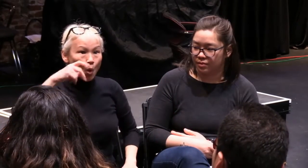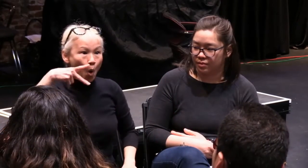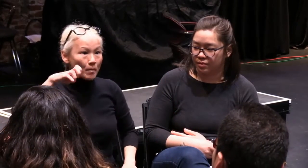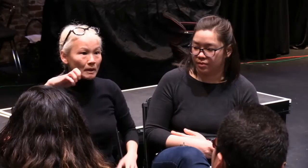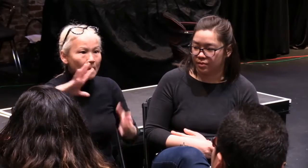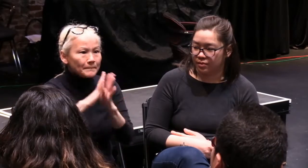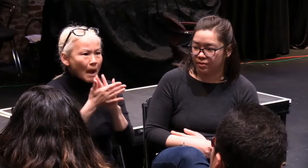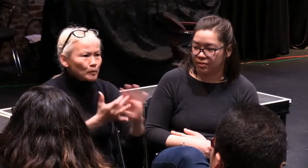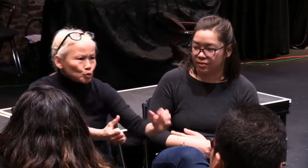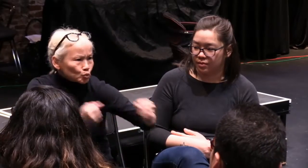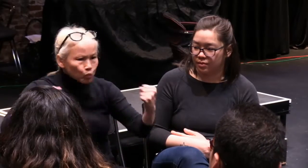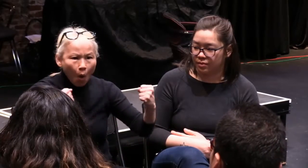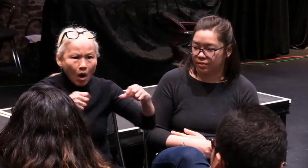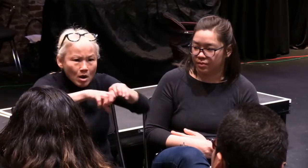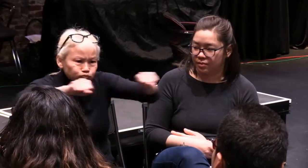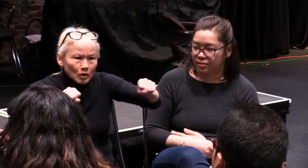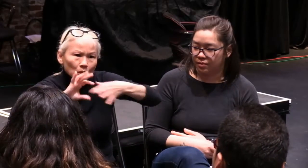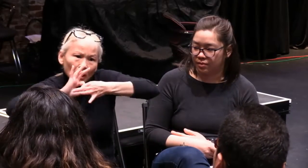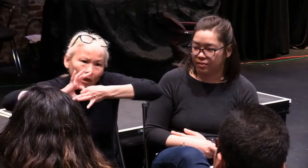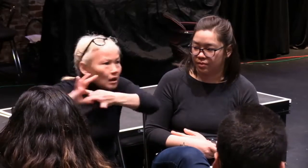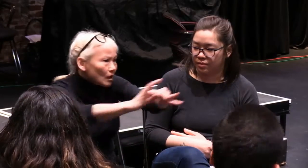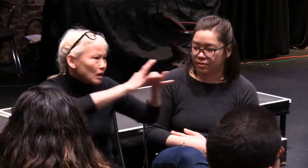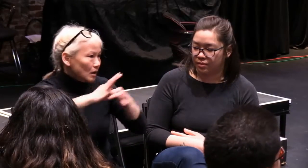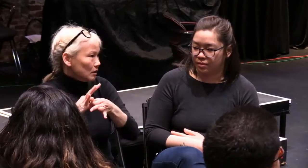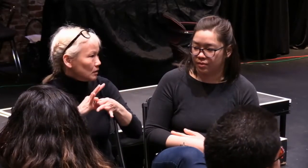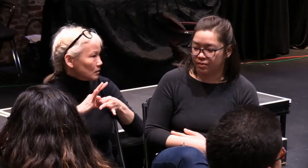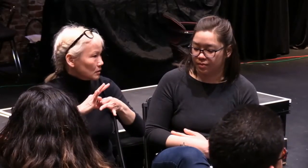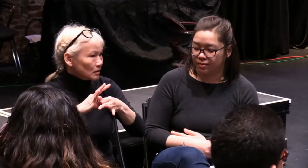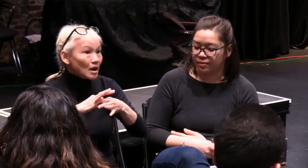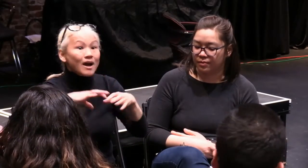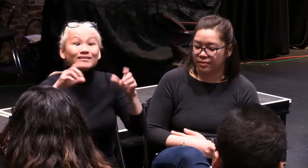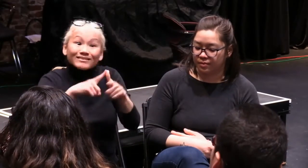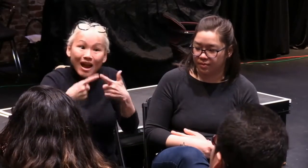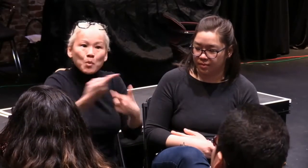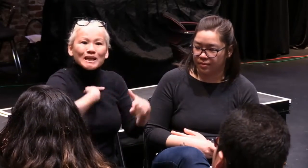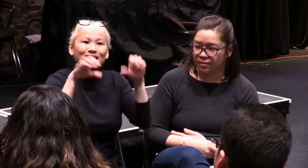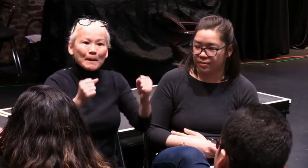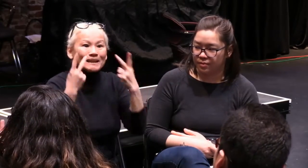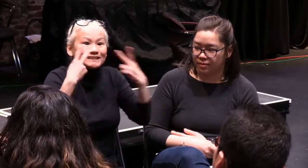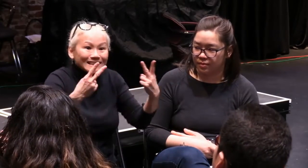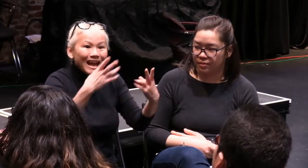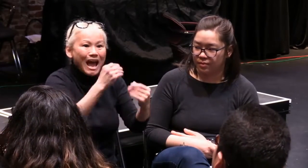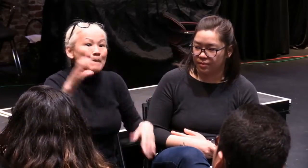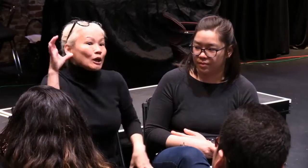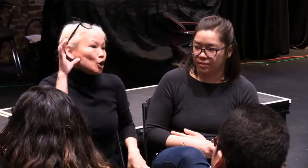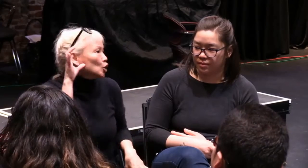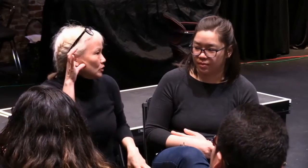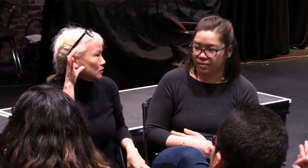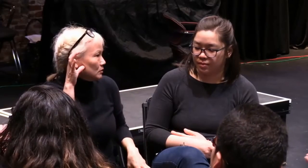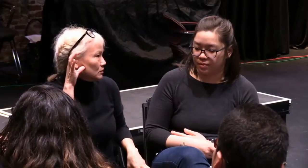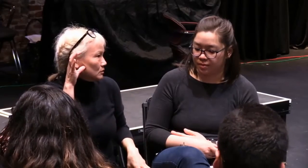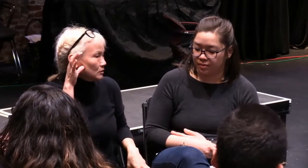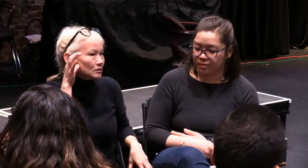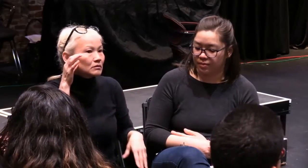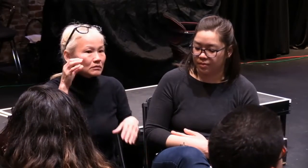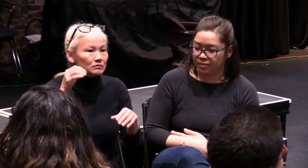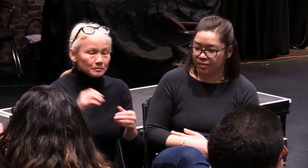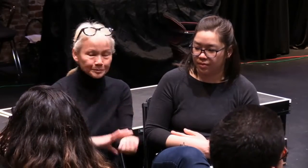We know the metaphor that only one strand of one thread is considered weak. But when you weave them all together,